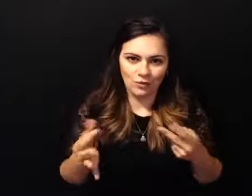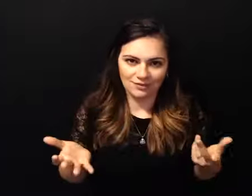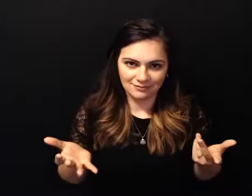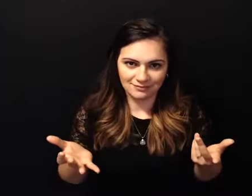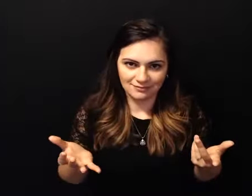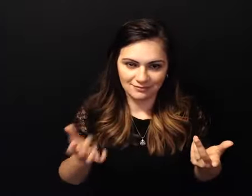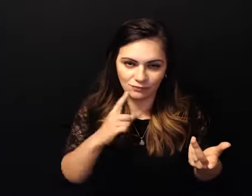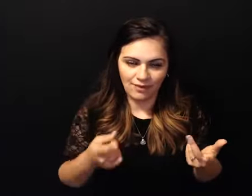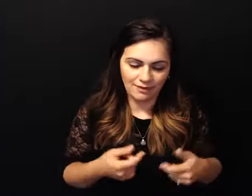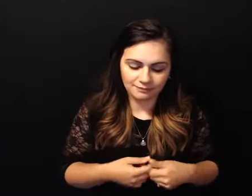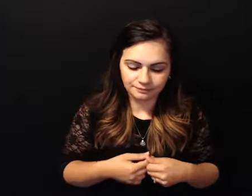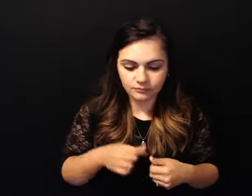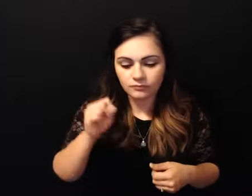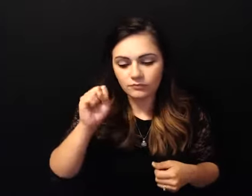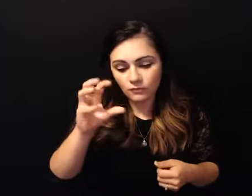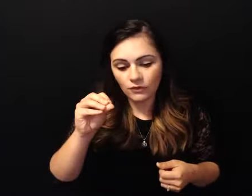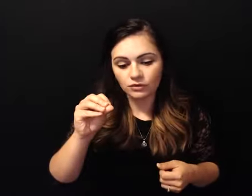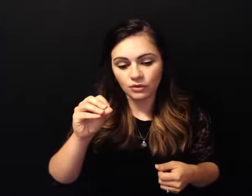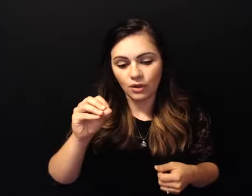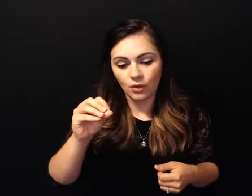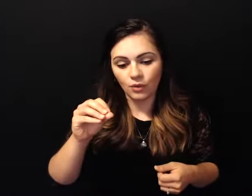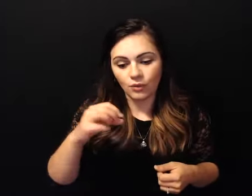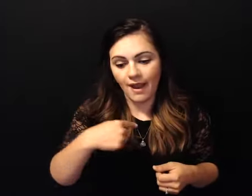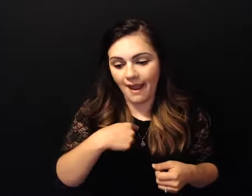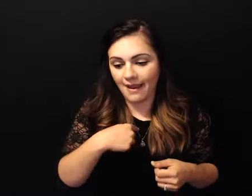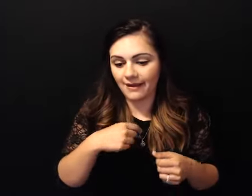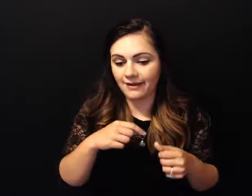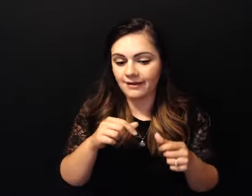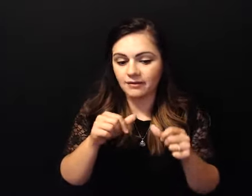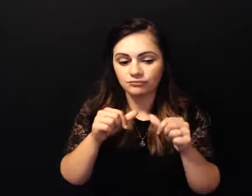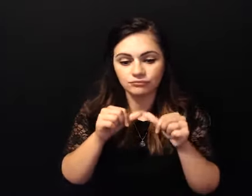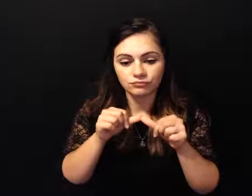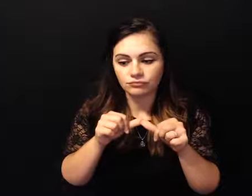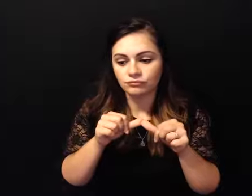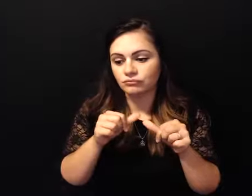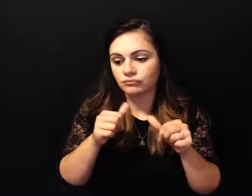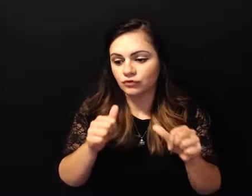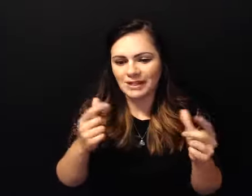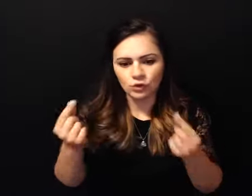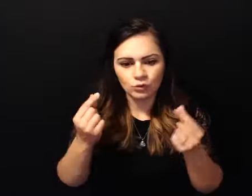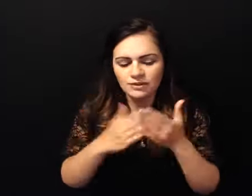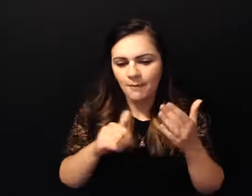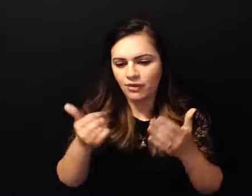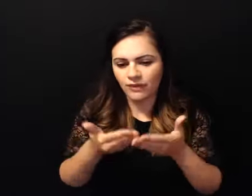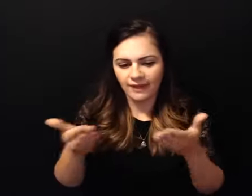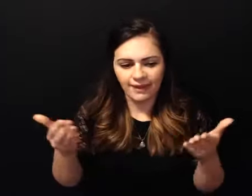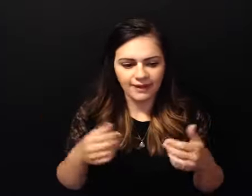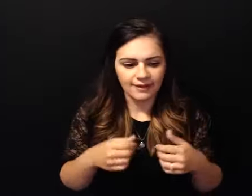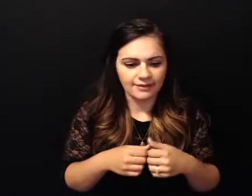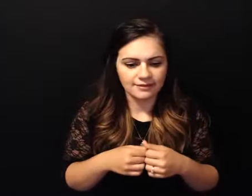i continued to do some other things that i thought would make me you know i never drank one night and came back into alcoholics anonymous i was out for about a